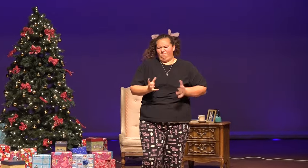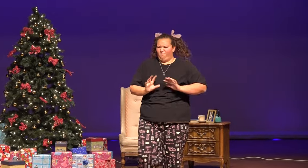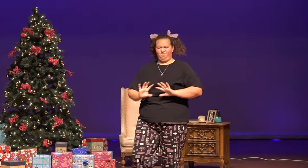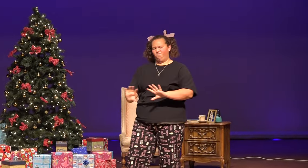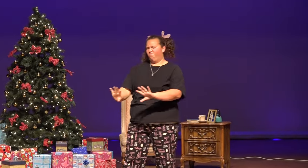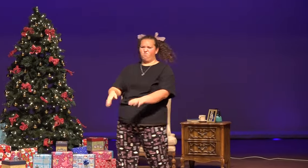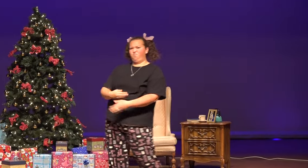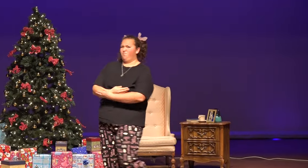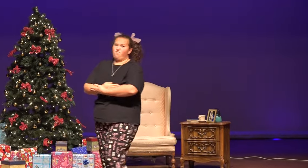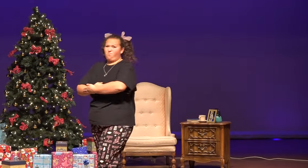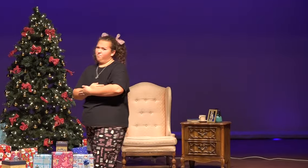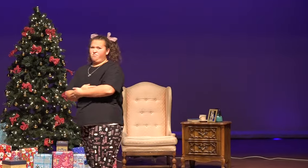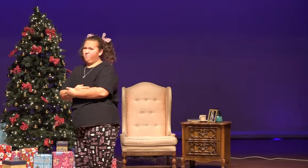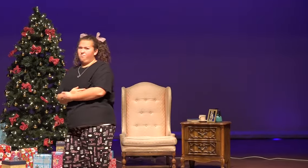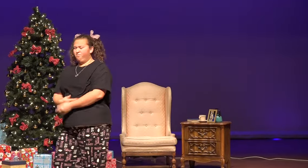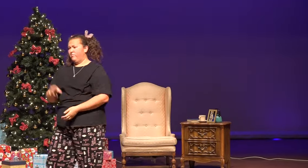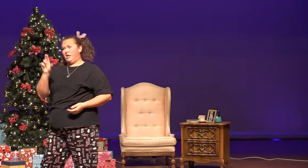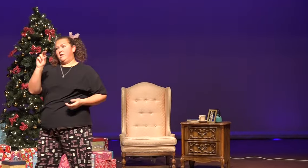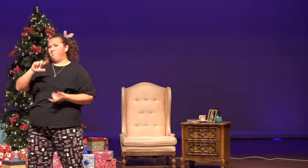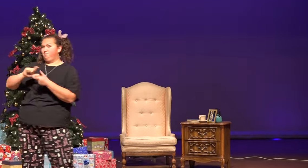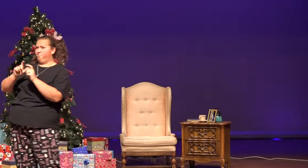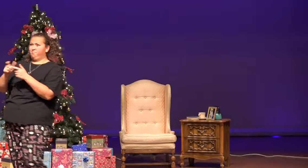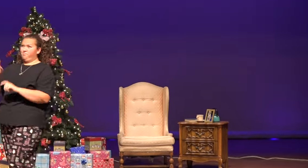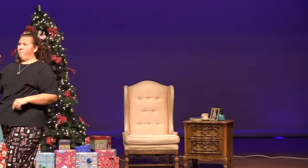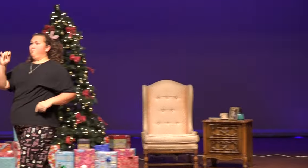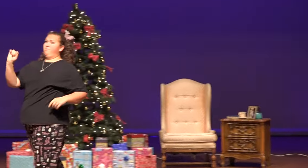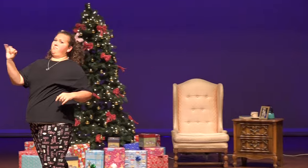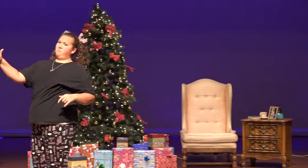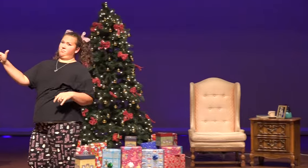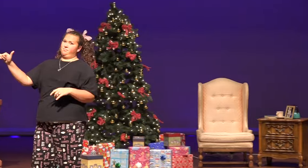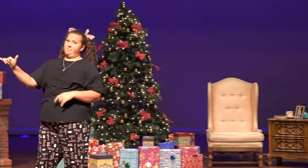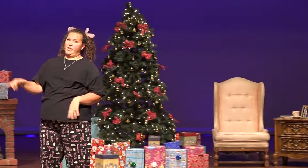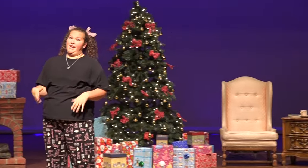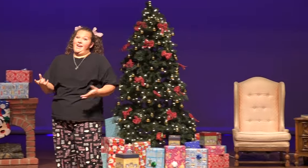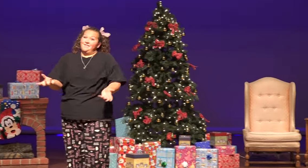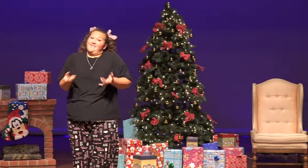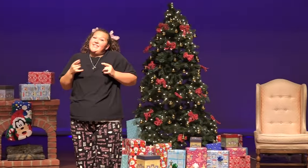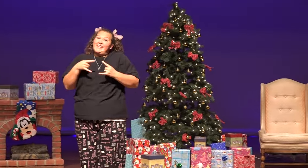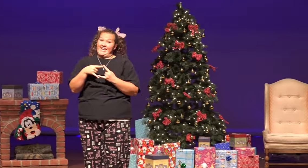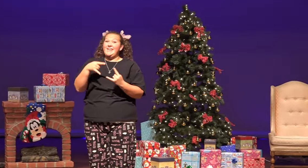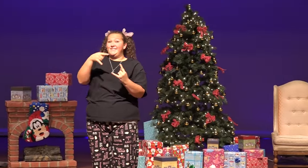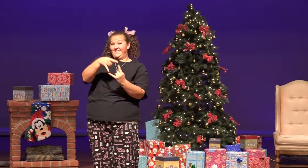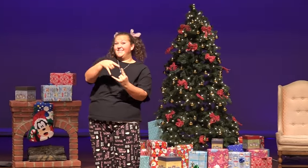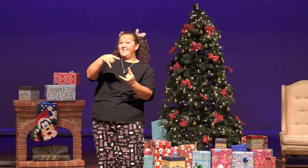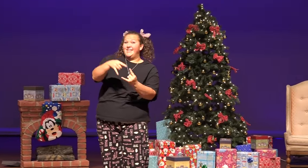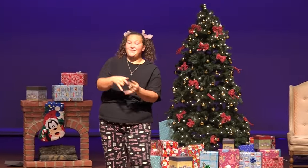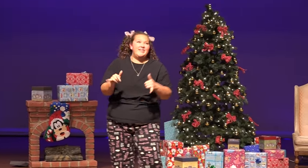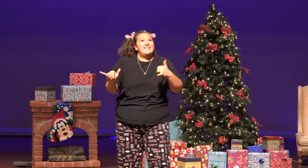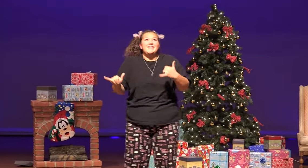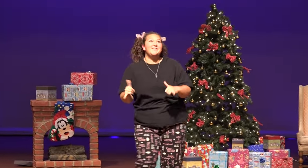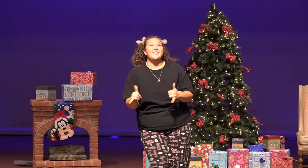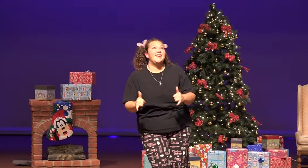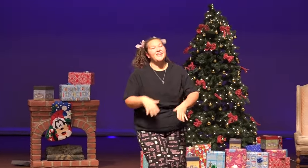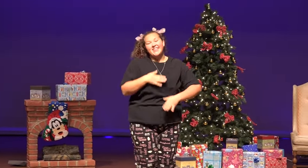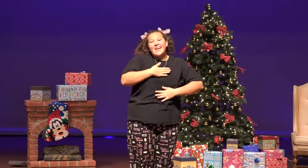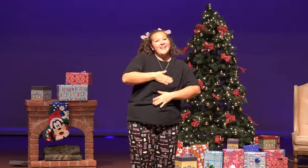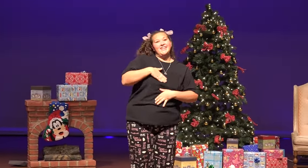Don't want a dog, no dinky-dink or toy, I want a hippo-bottomus to play with and